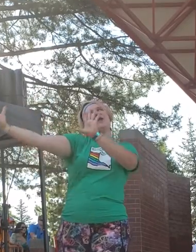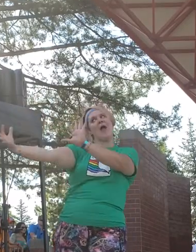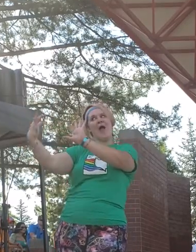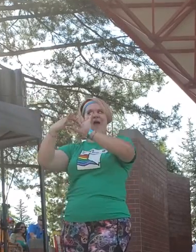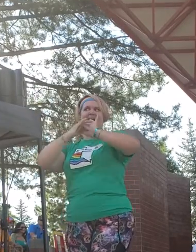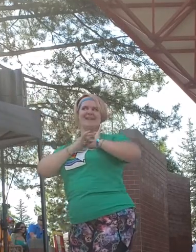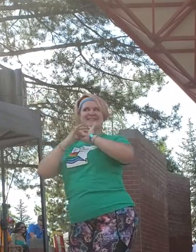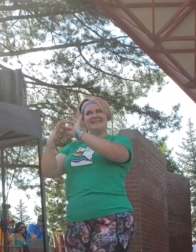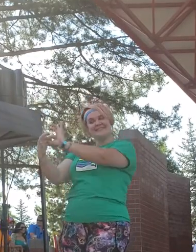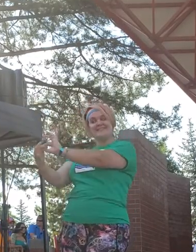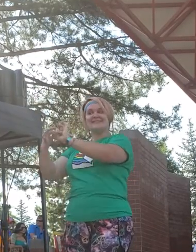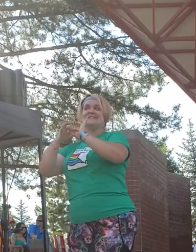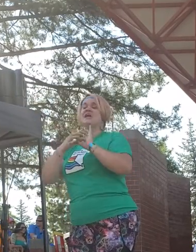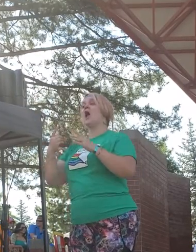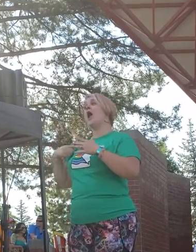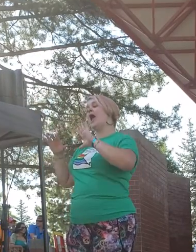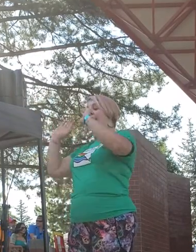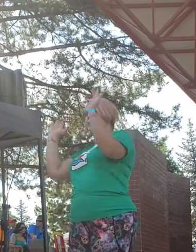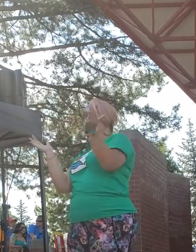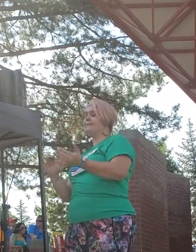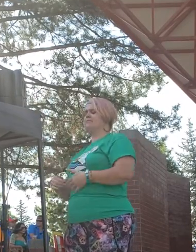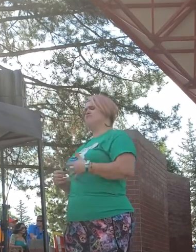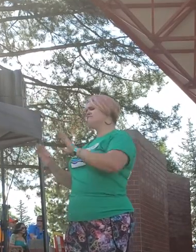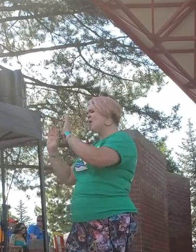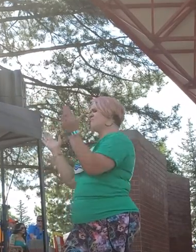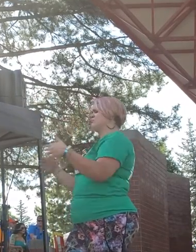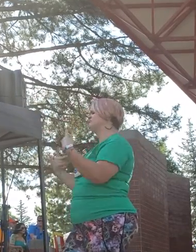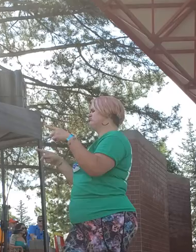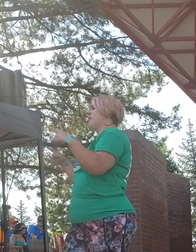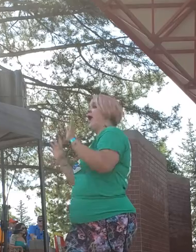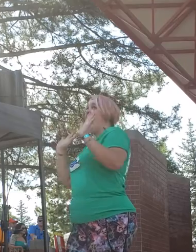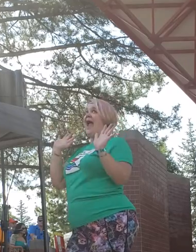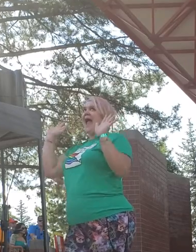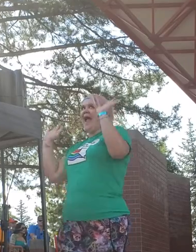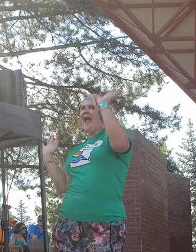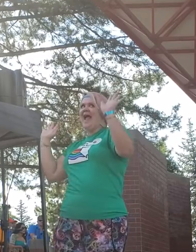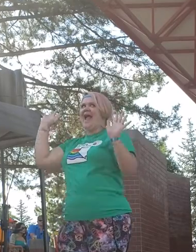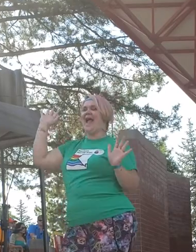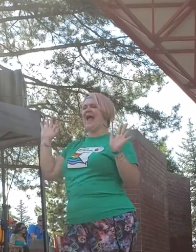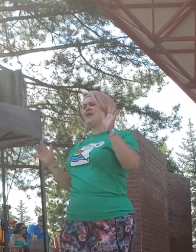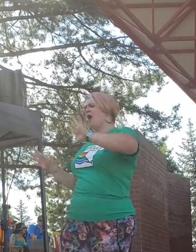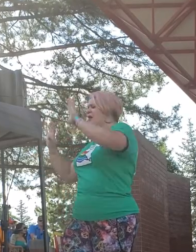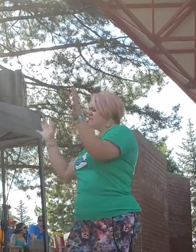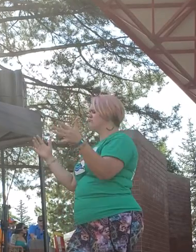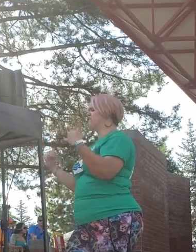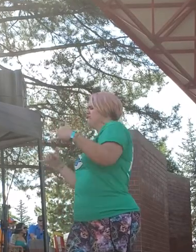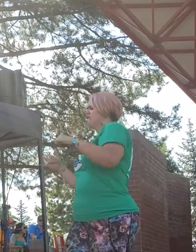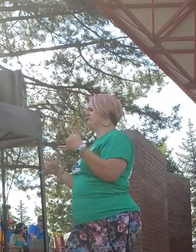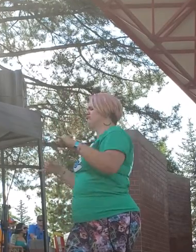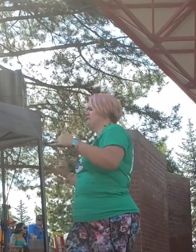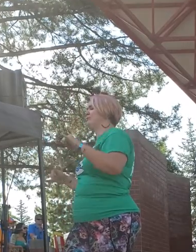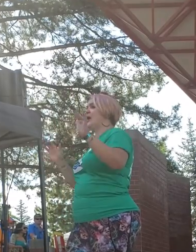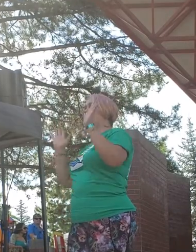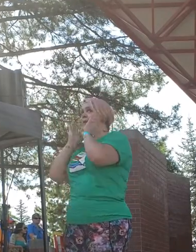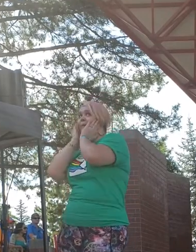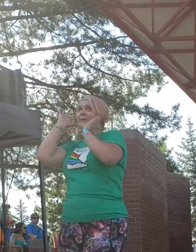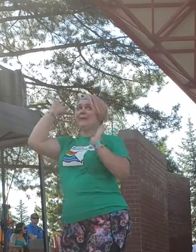yours Come on Barbie, let's go Barbie Ah, ah, ah, yeah Come on Barbie, let's go Barbie